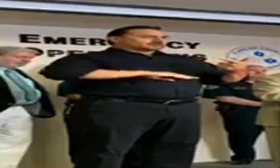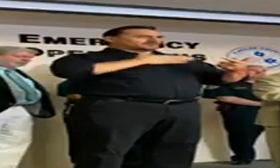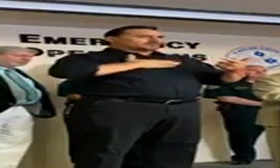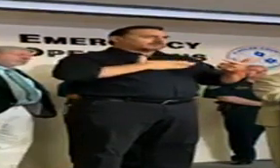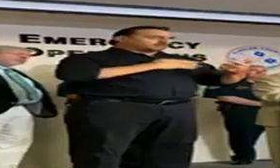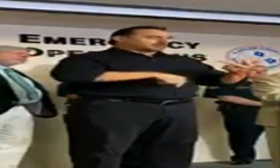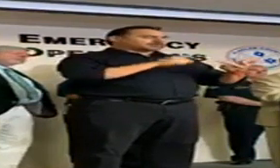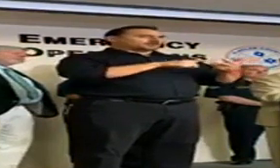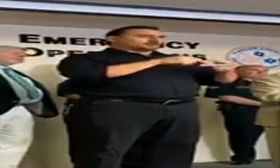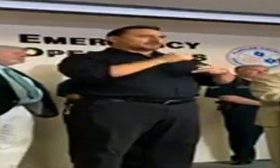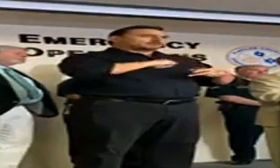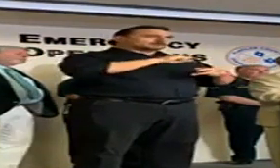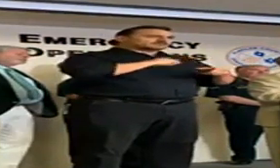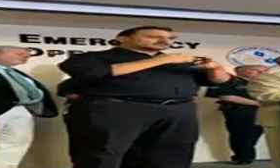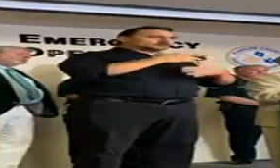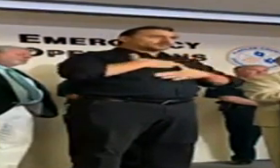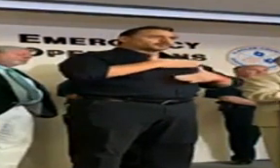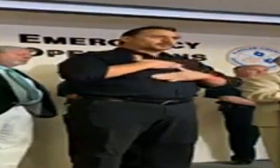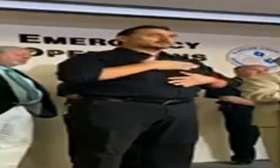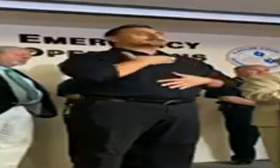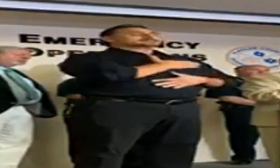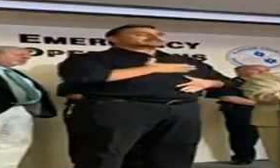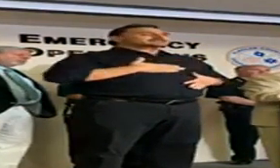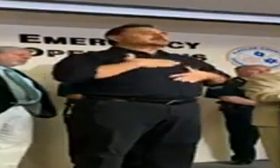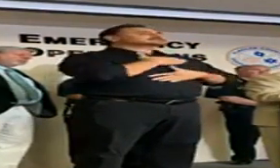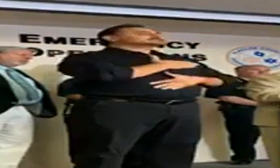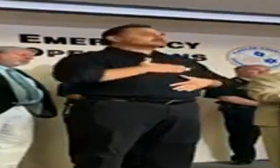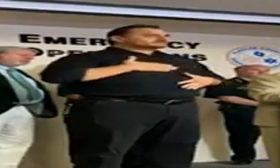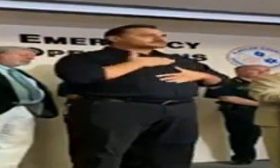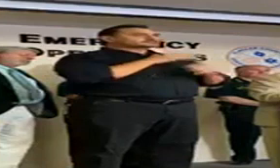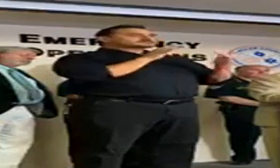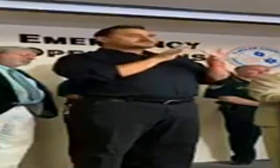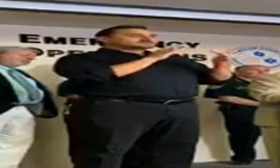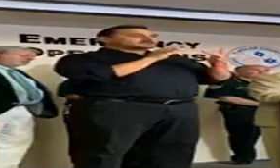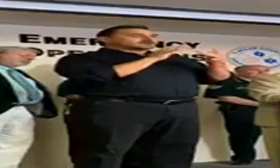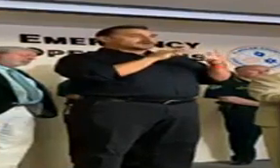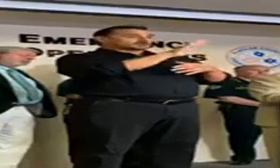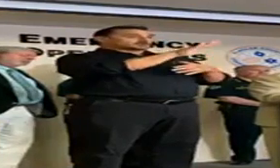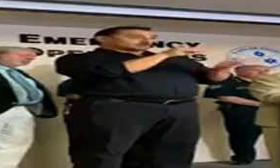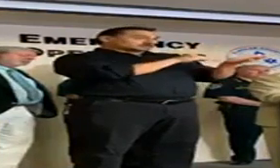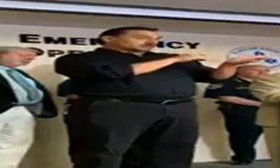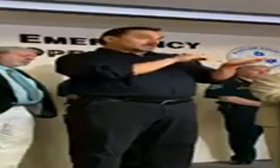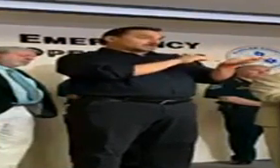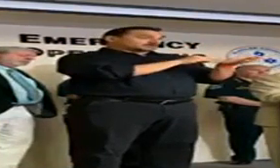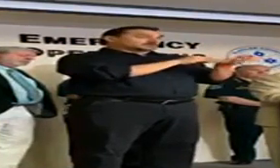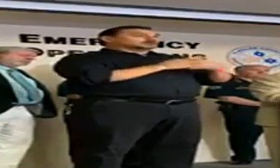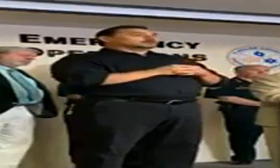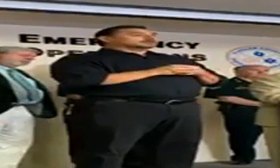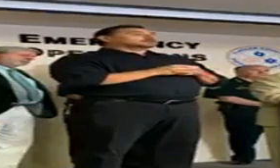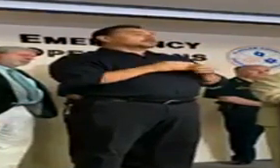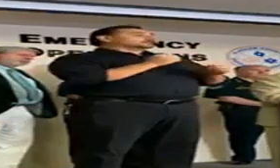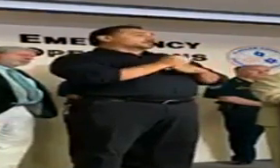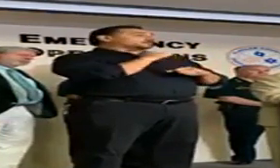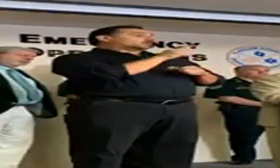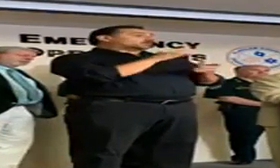the cough, the shortness of breath. Please, please contact your primary care physician, your health care provider, so